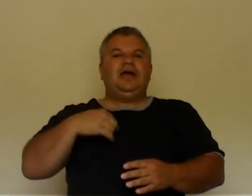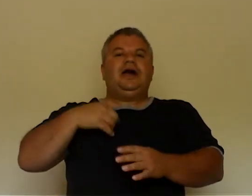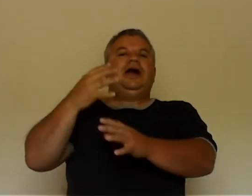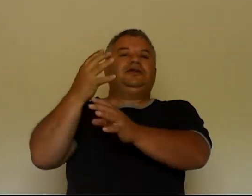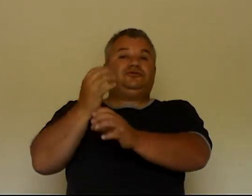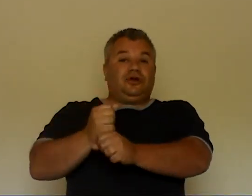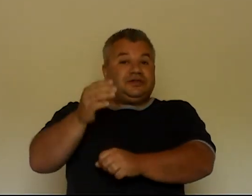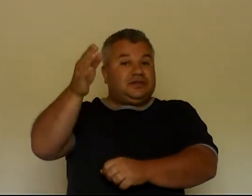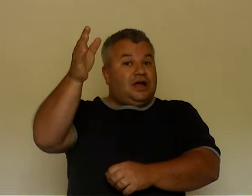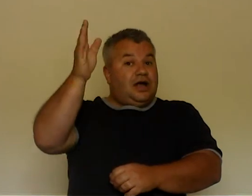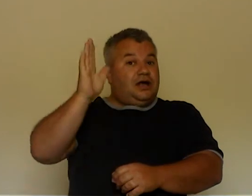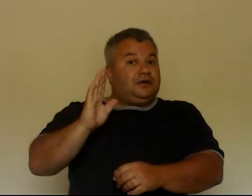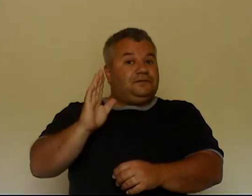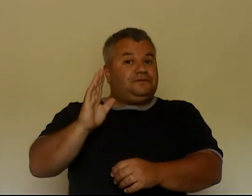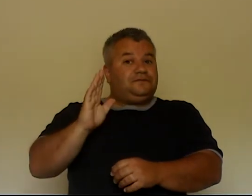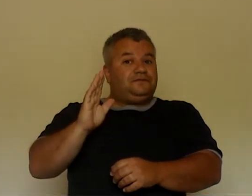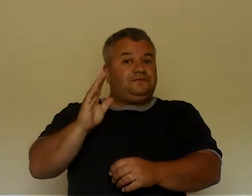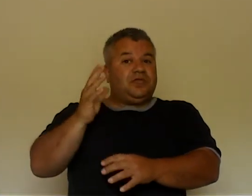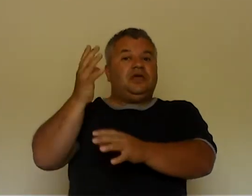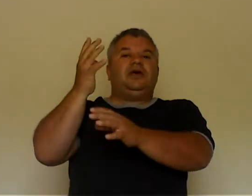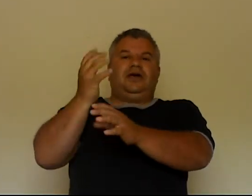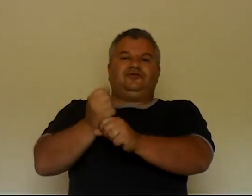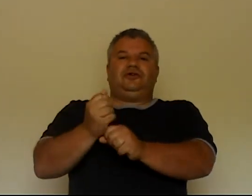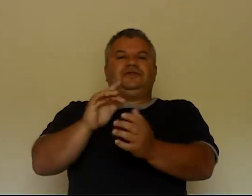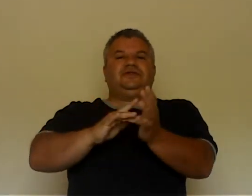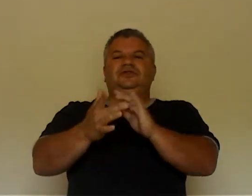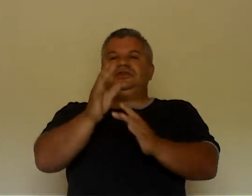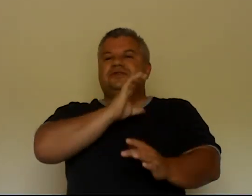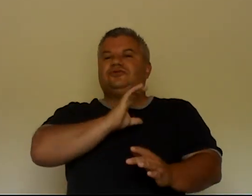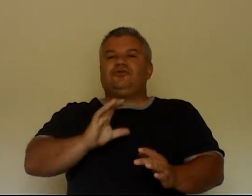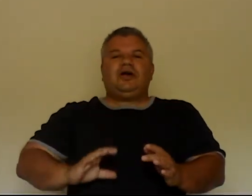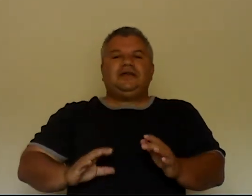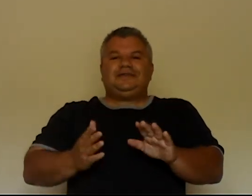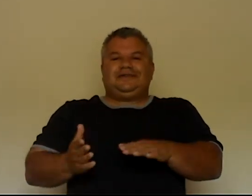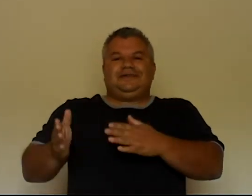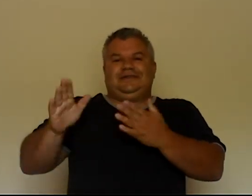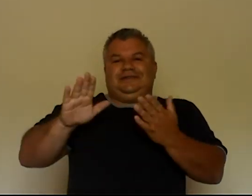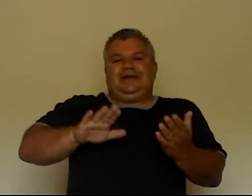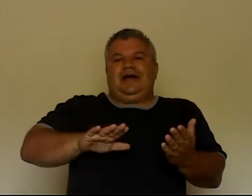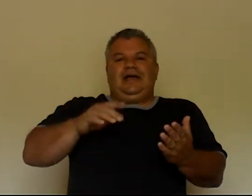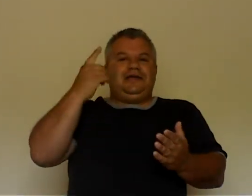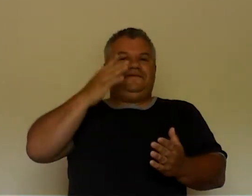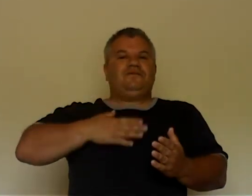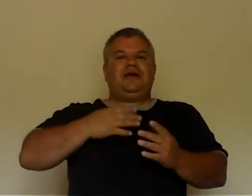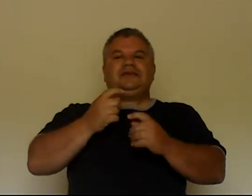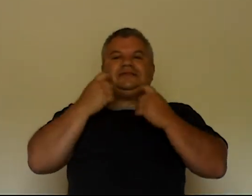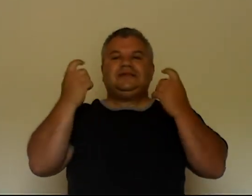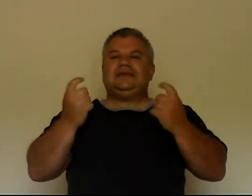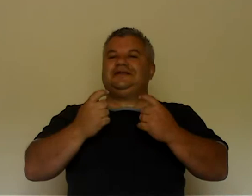I trust God. I trust that Jesus Christ died for my sins